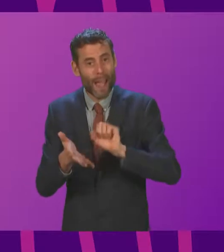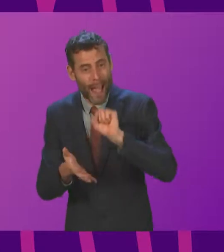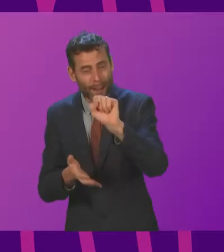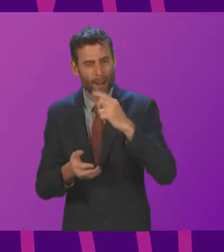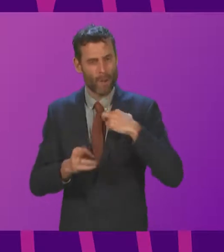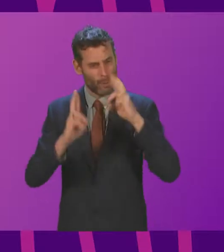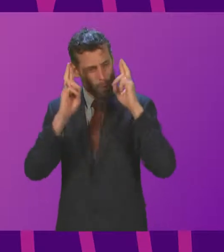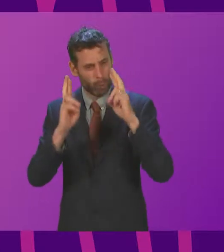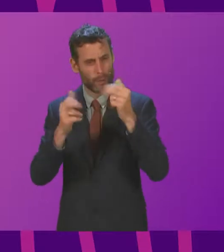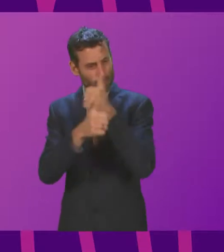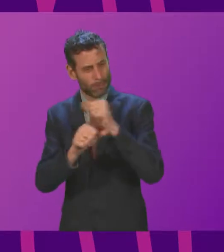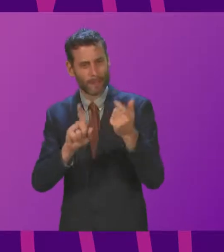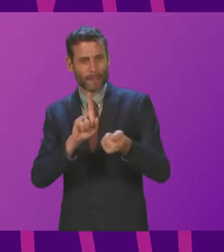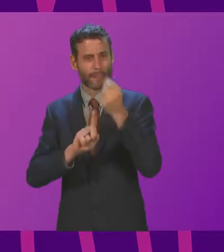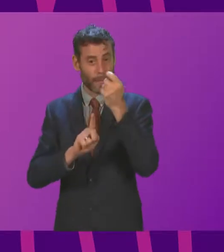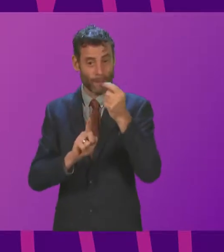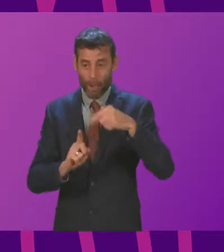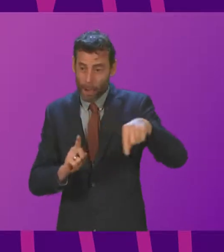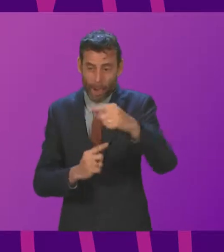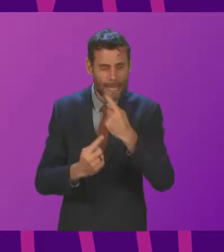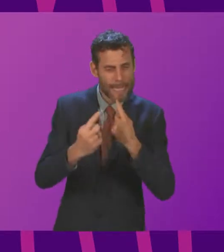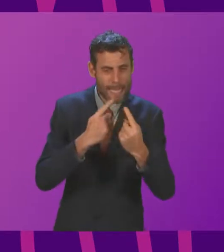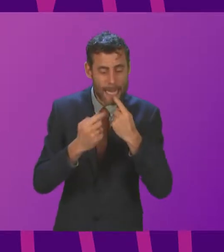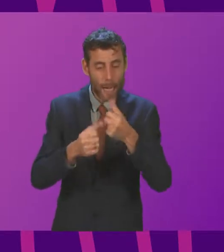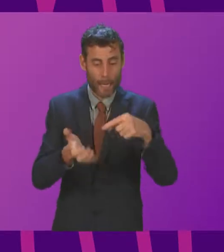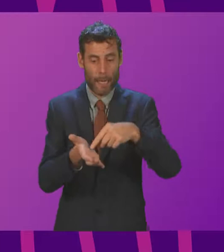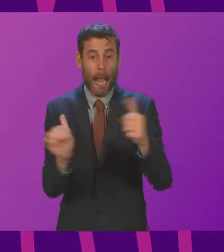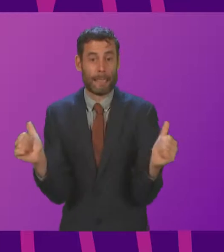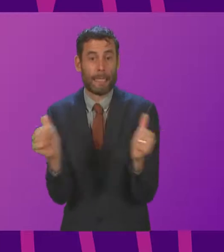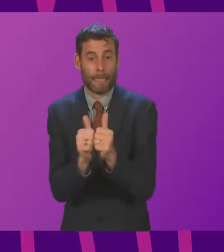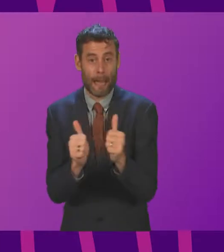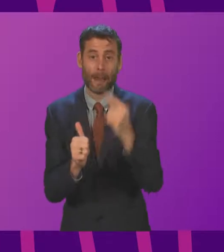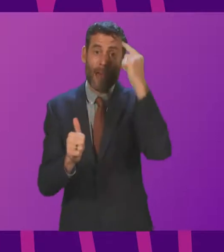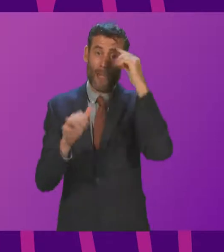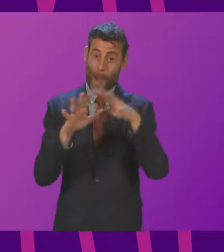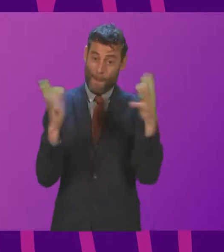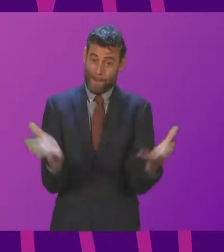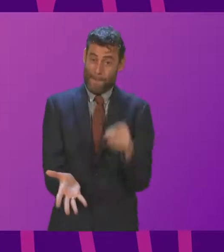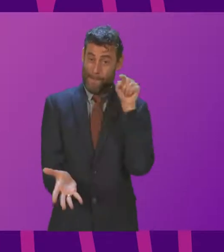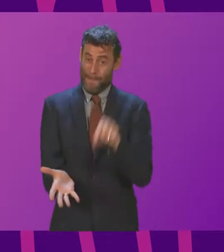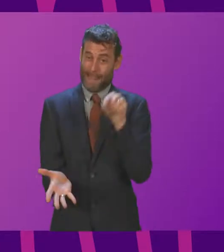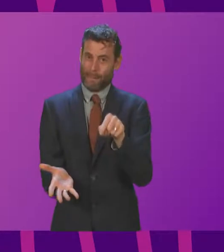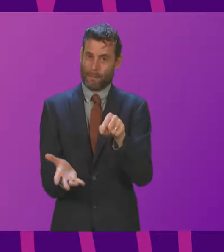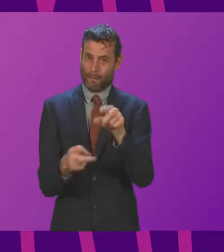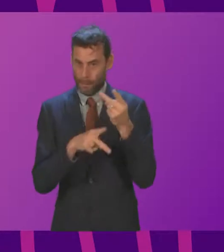in reaching a deal that does put the future of the planet and generations to come first. Douglas Ross.